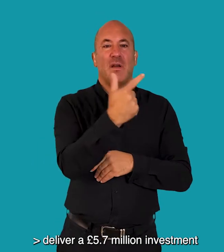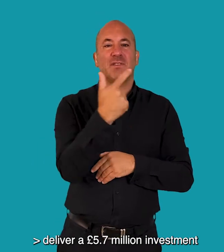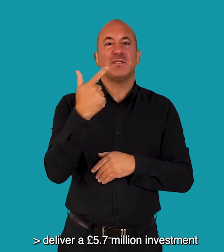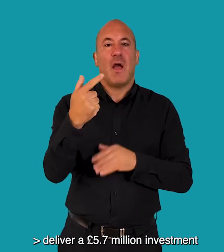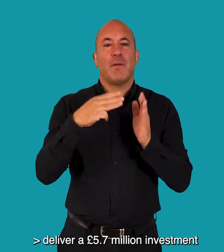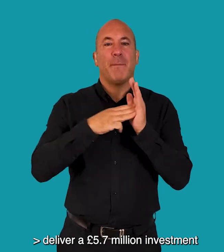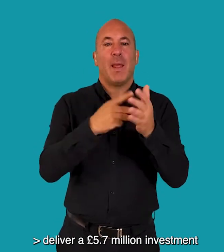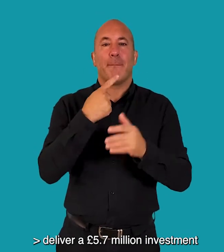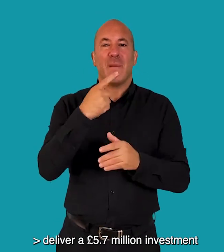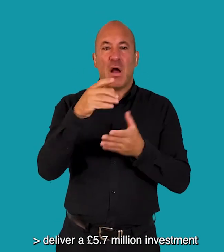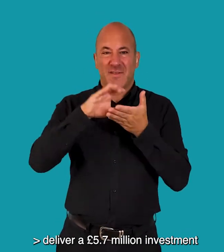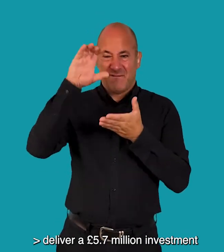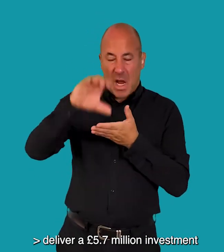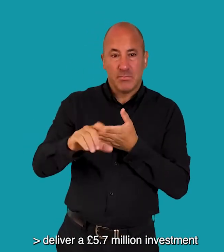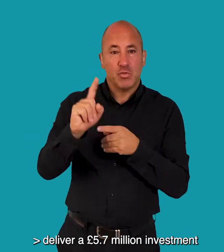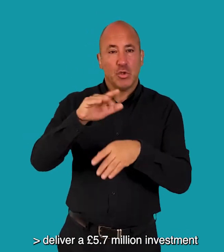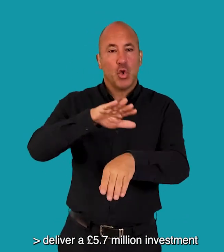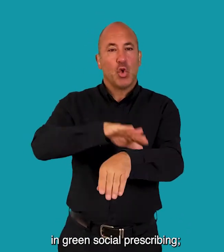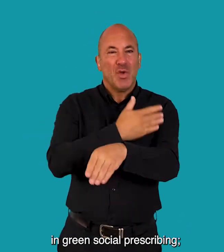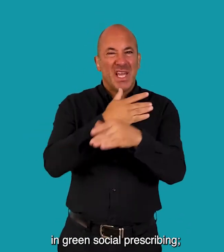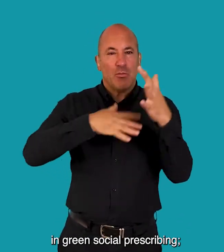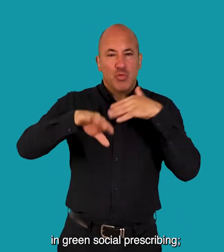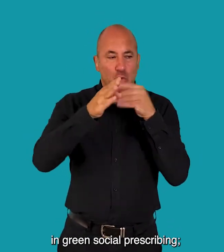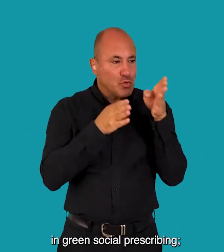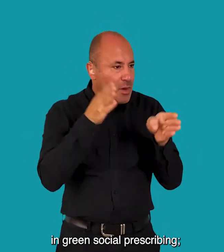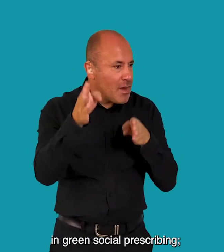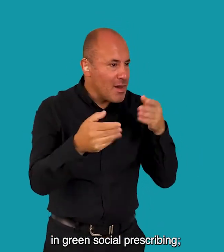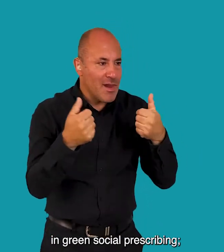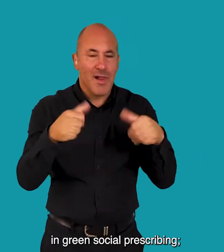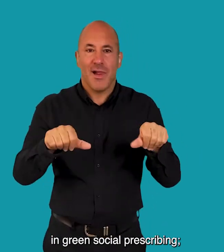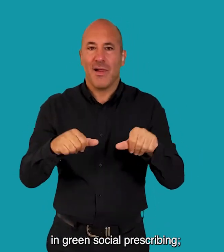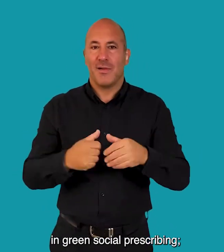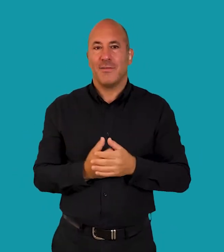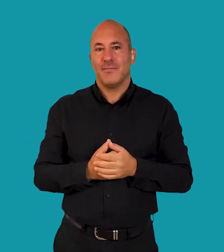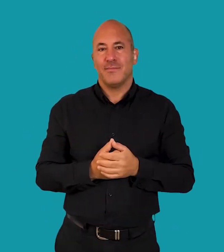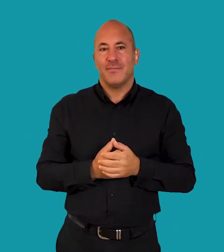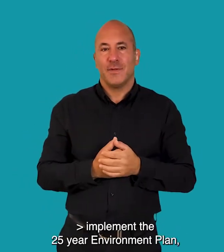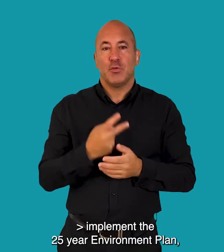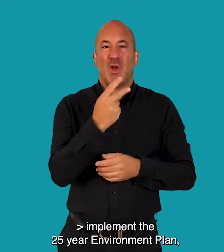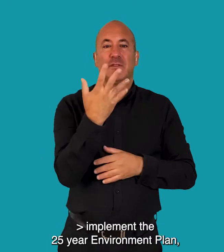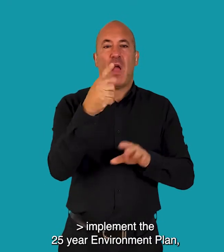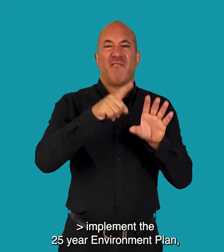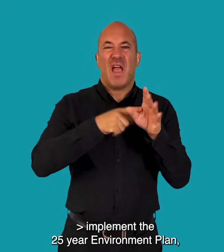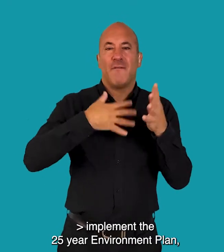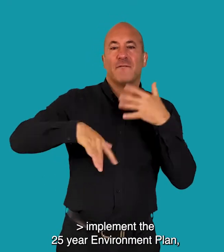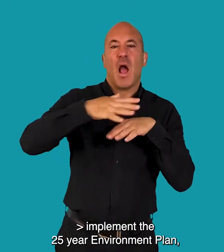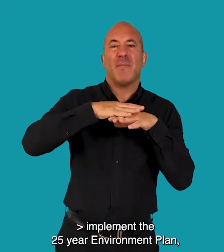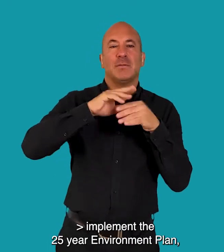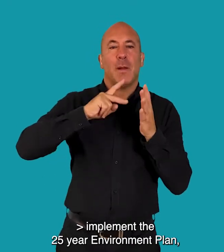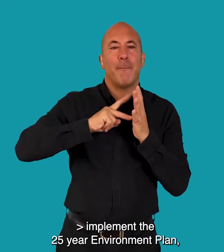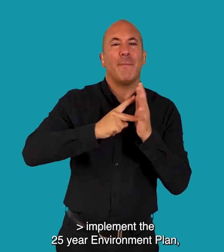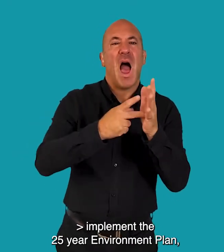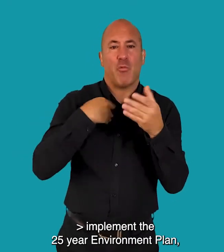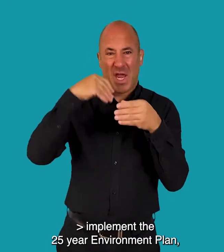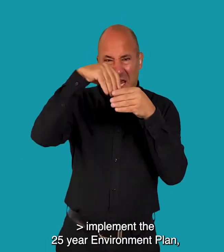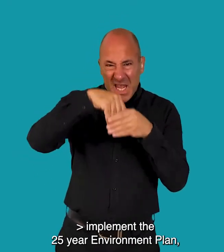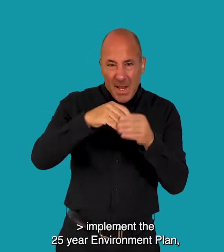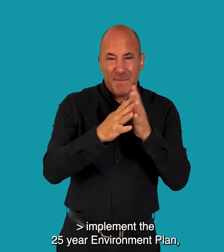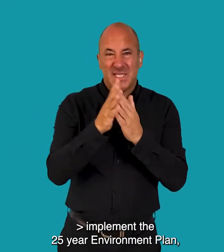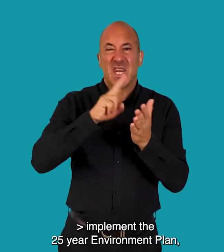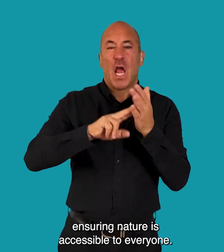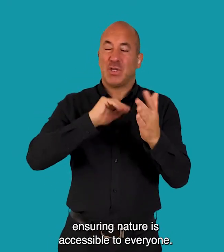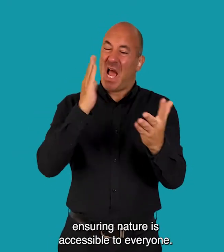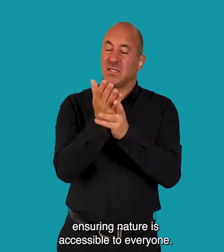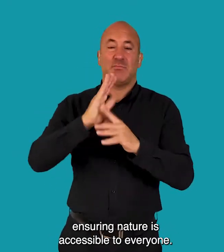£5.77 million investment in green social prescribing Implement the 25-year environment